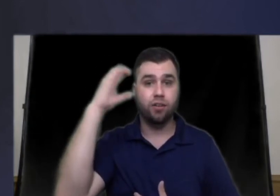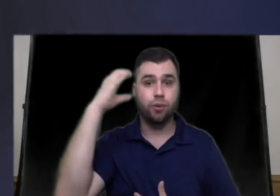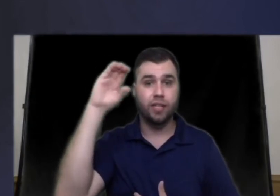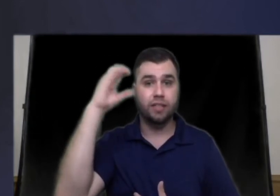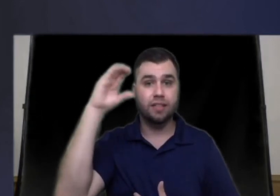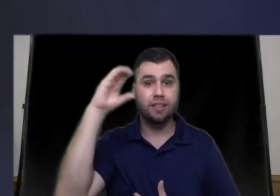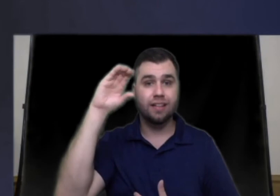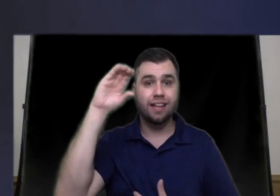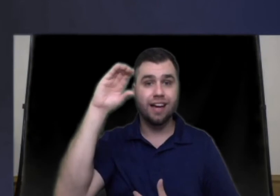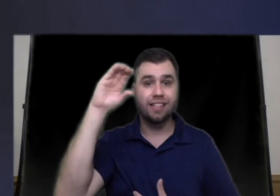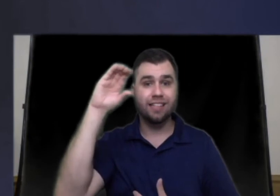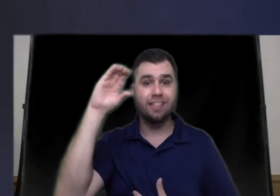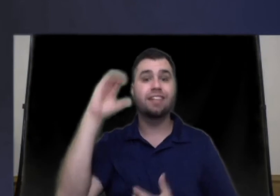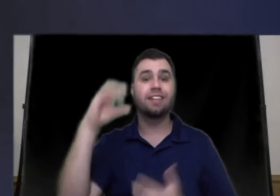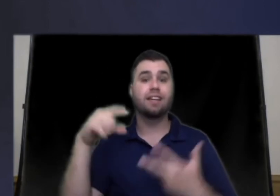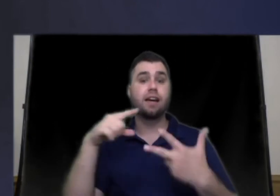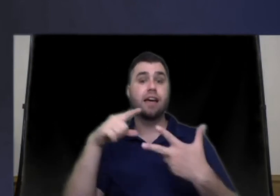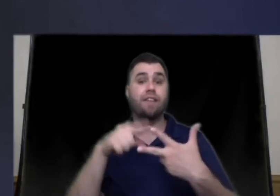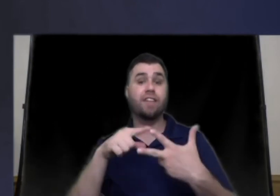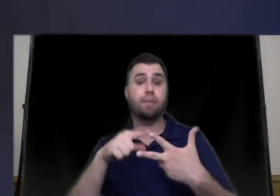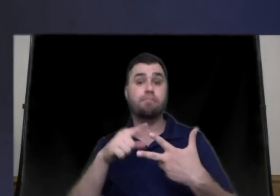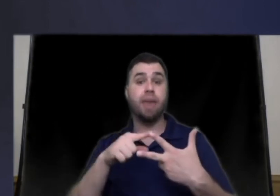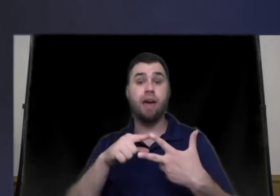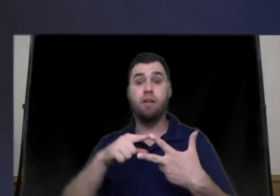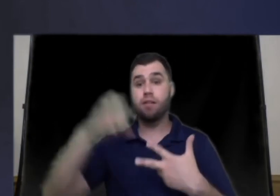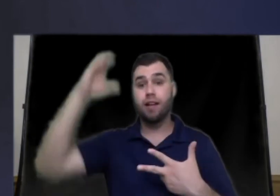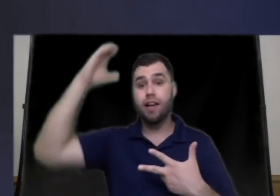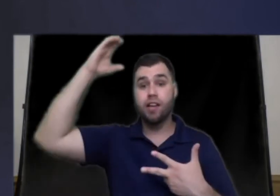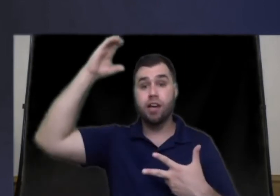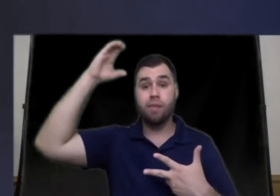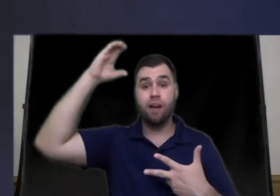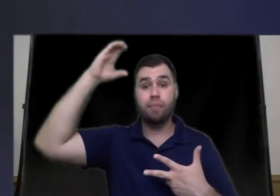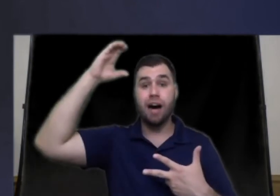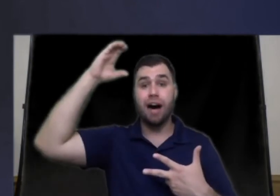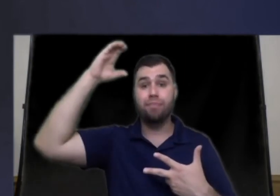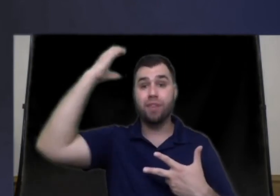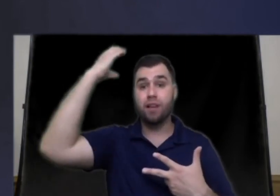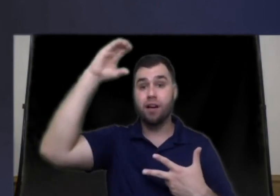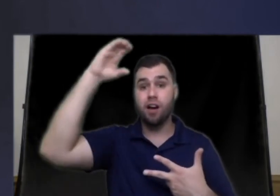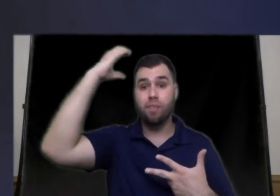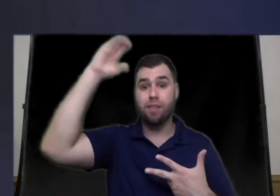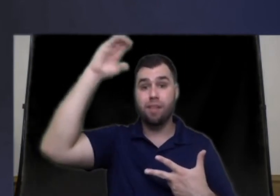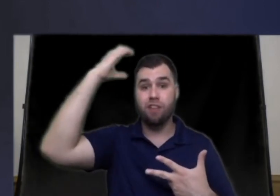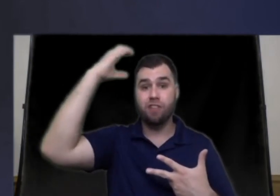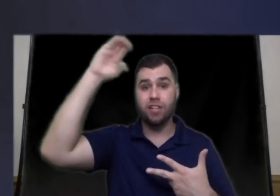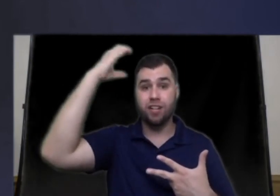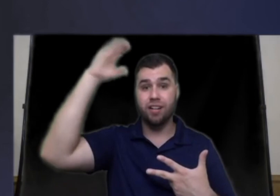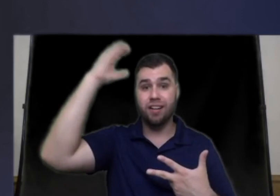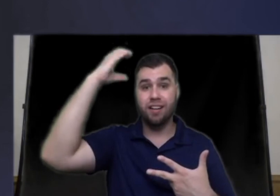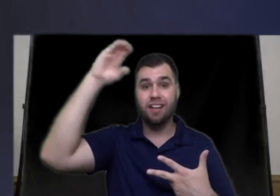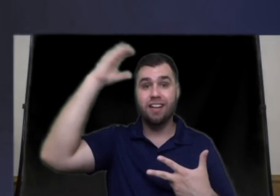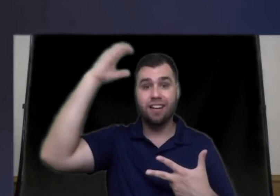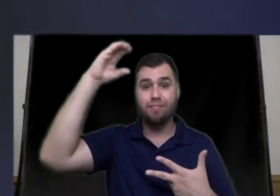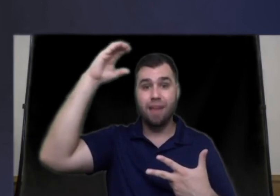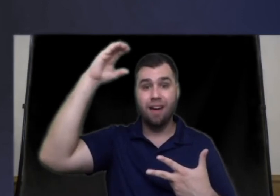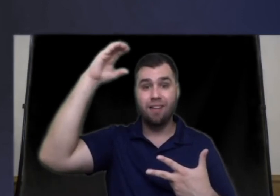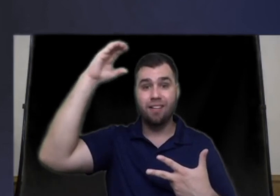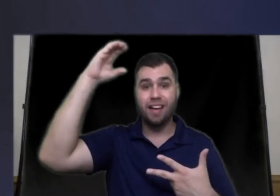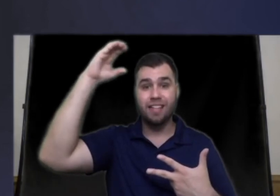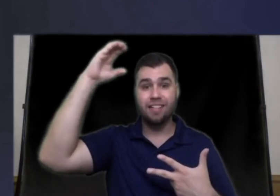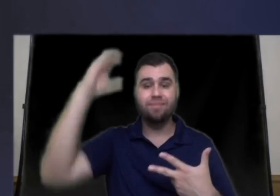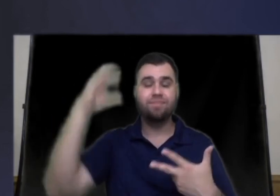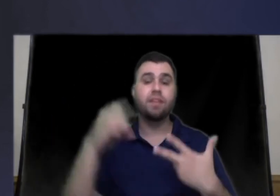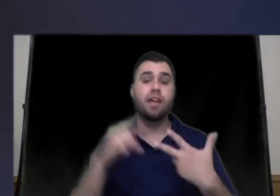a little twist cousin if it's a male you're going to move it up top up in the male region male